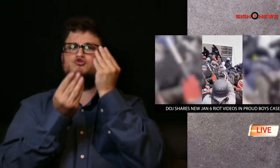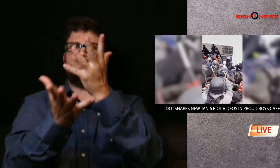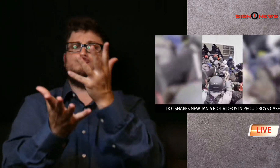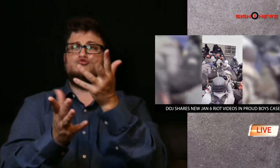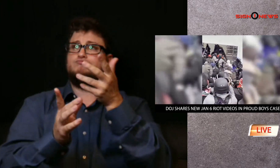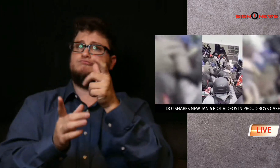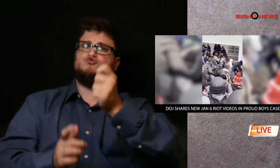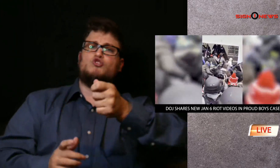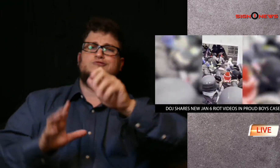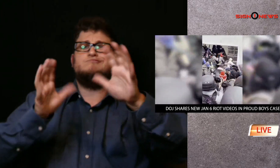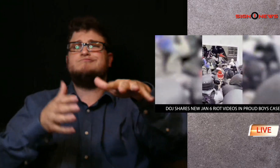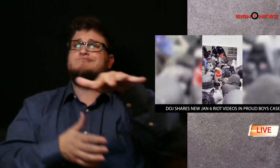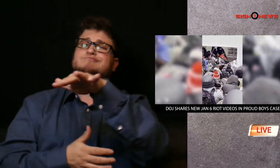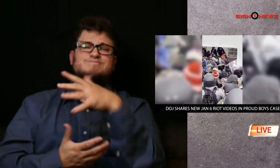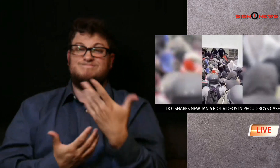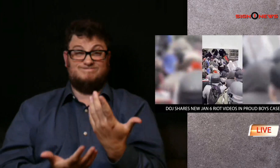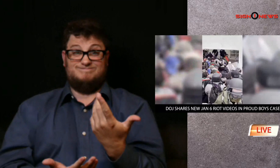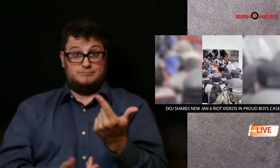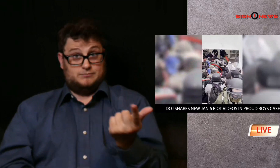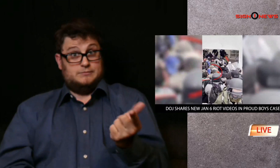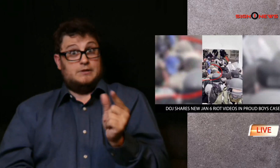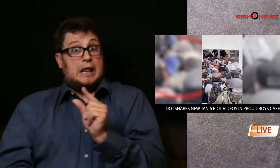The he is pleaded not guilty.